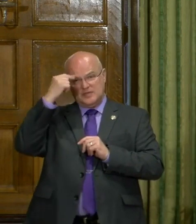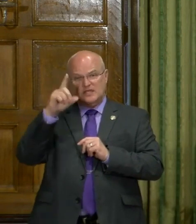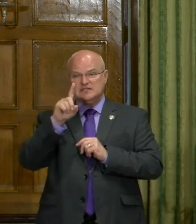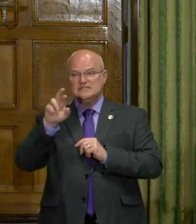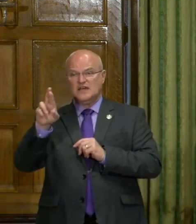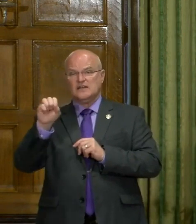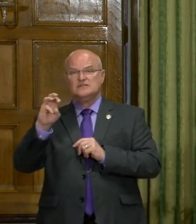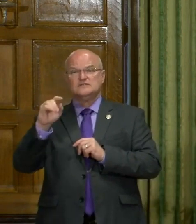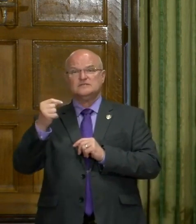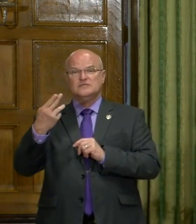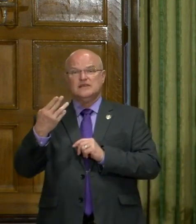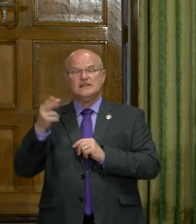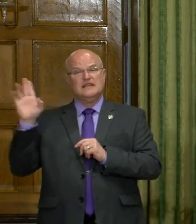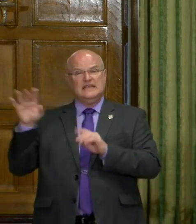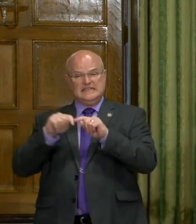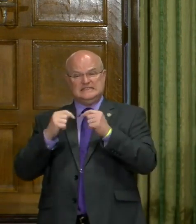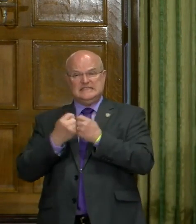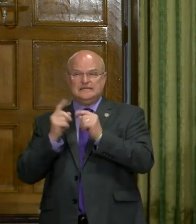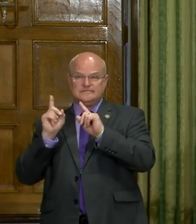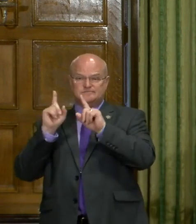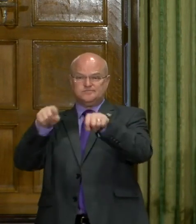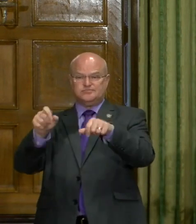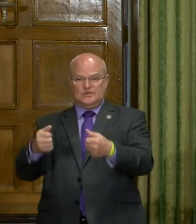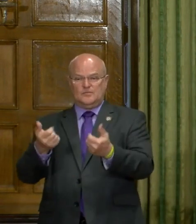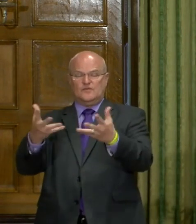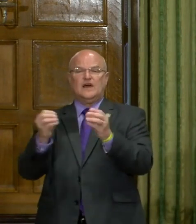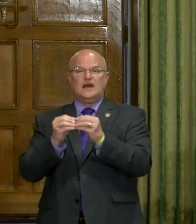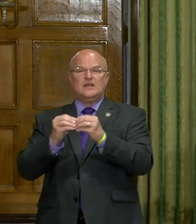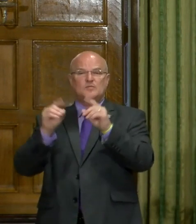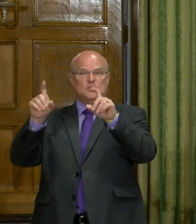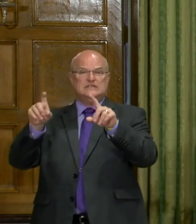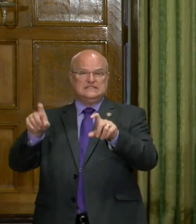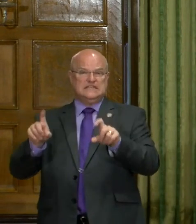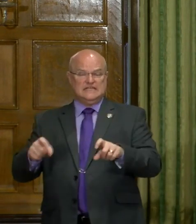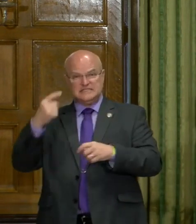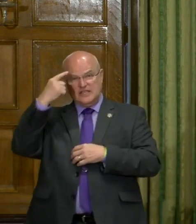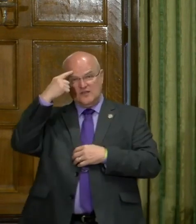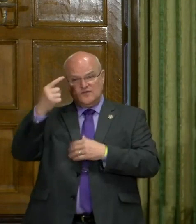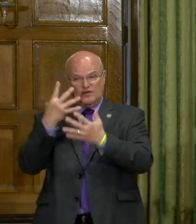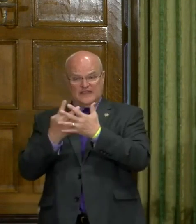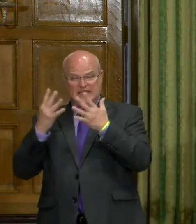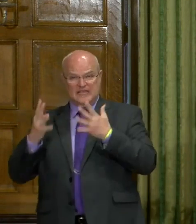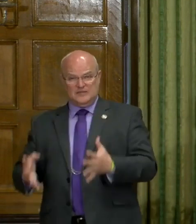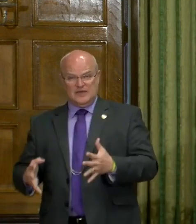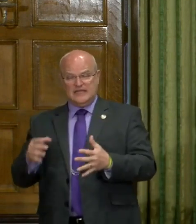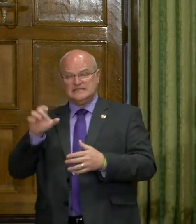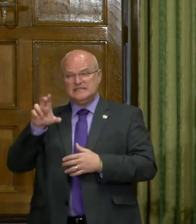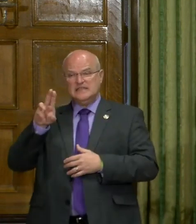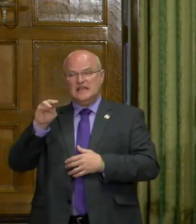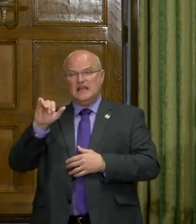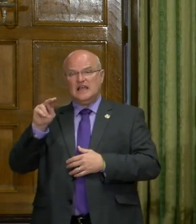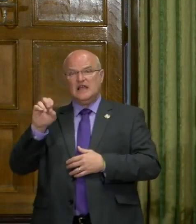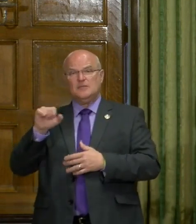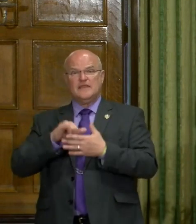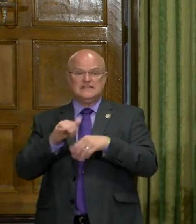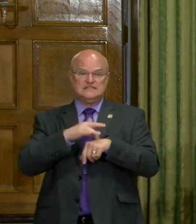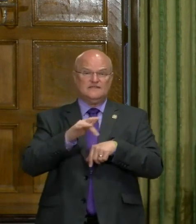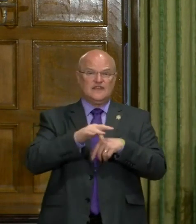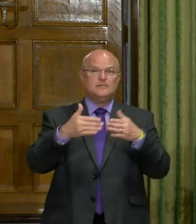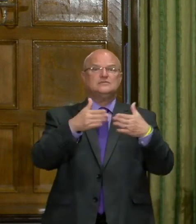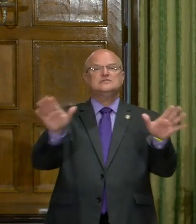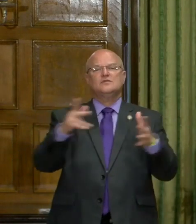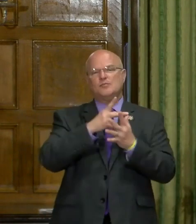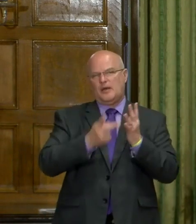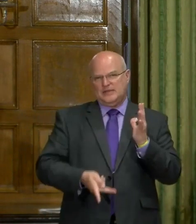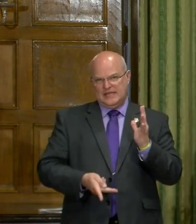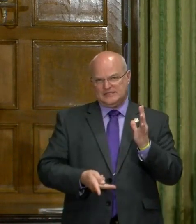you know, Dr. Smith and his team has been there and provided more testing for the inmates in Cummins than is available in the